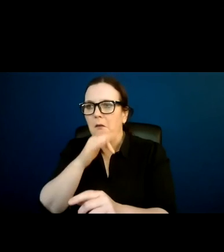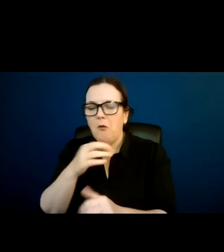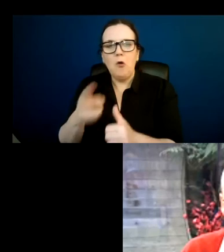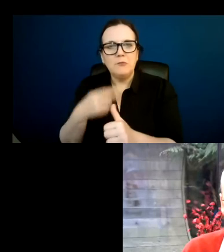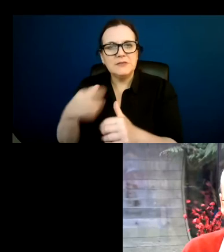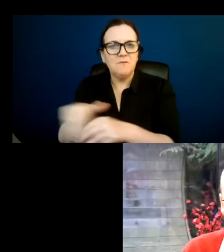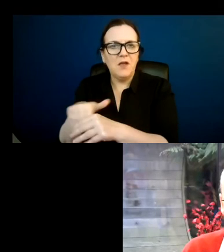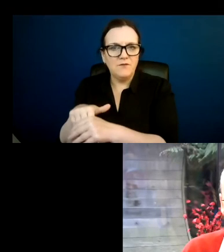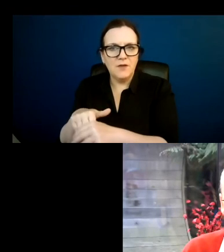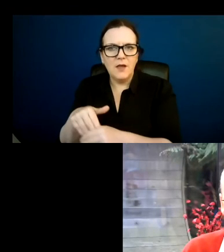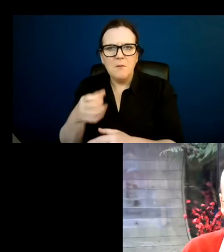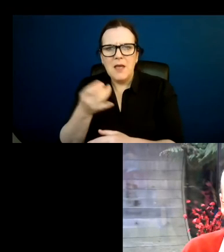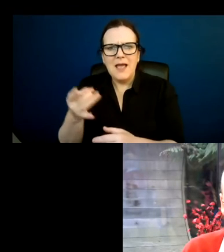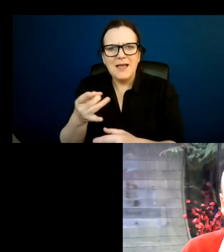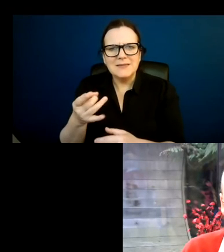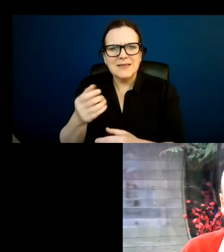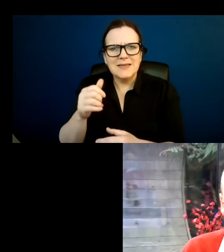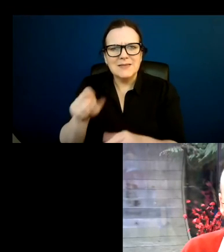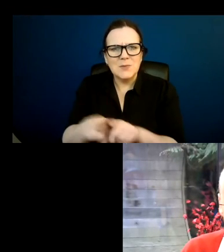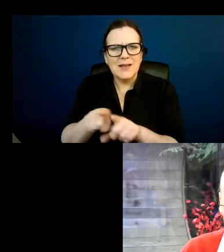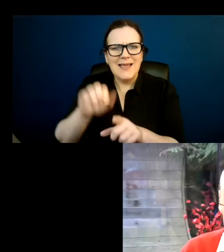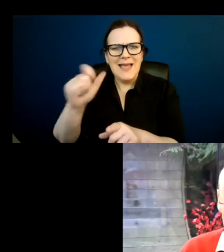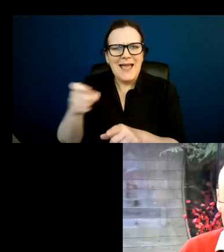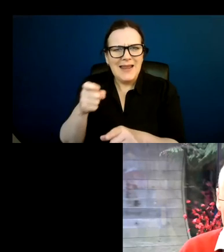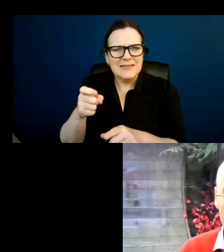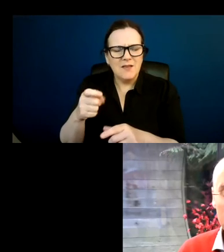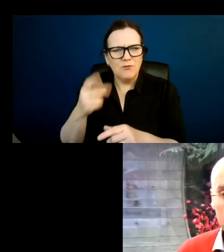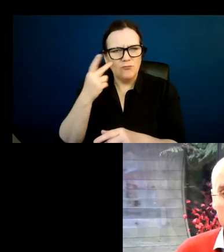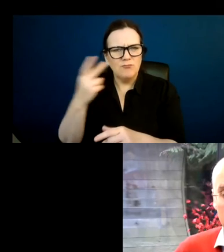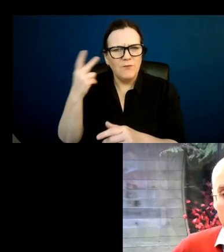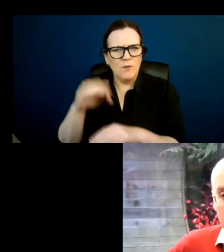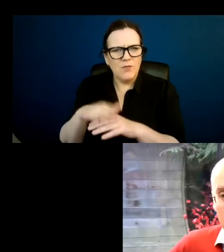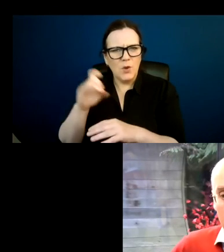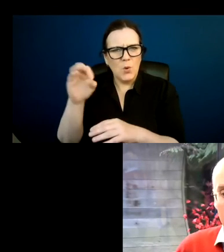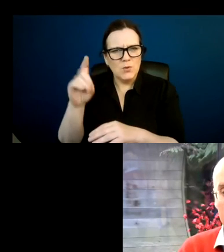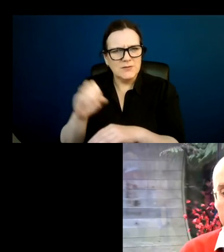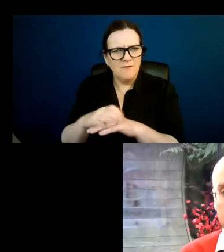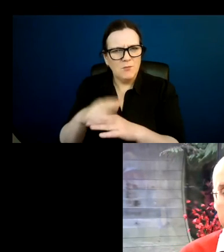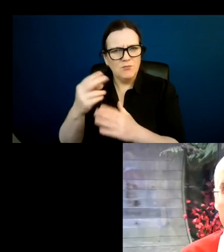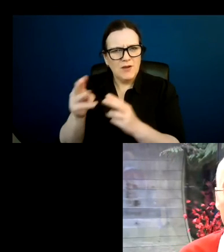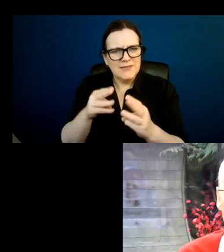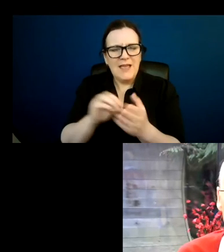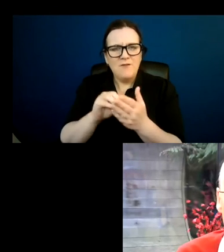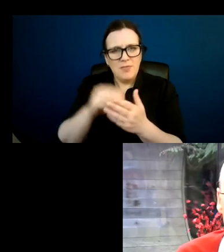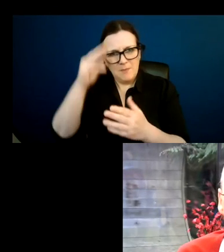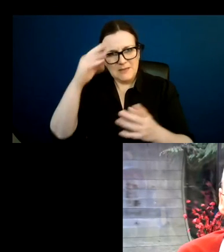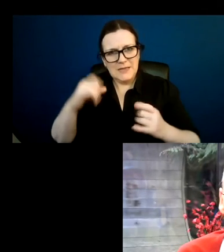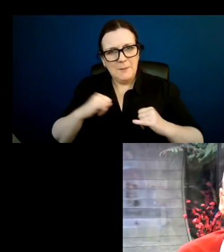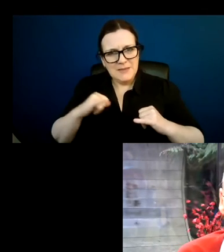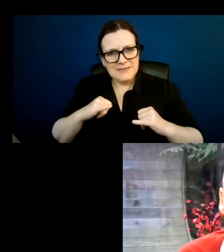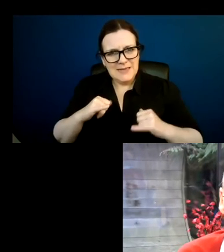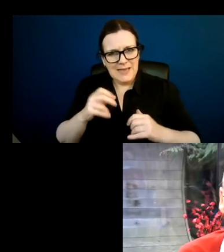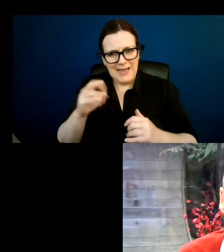recent review of the code of practice in your context, you know, after 15 years of the Mental Capacity Act. And